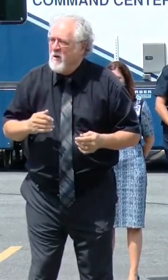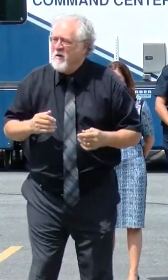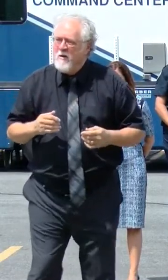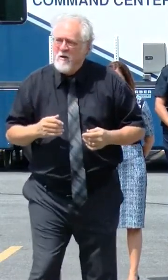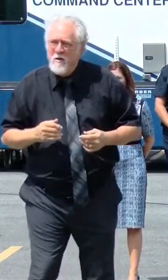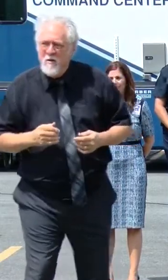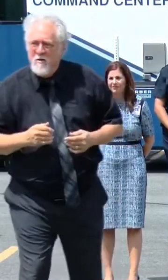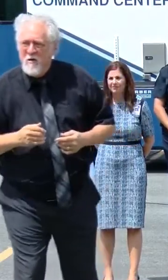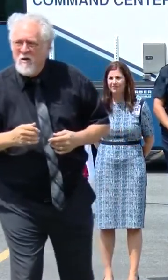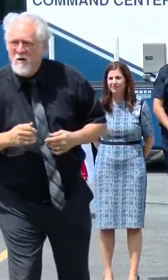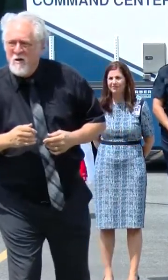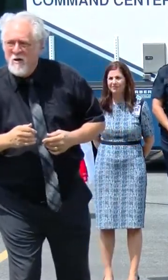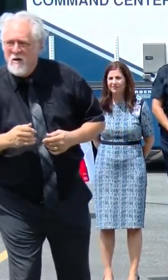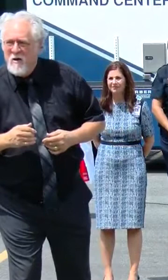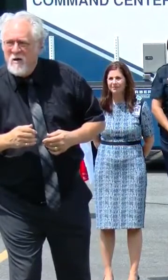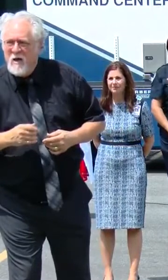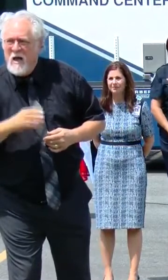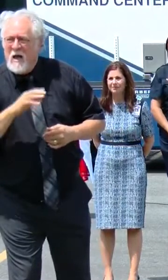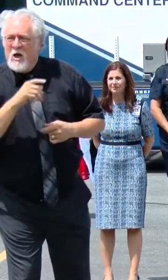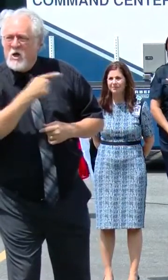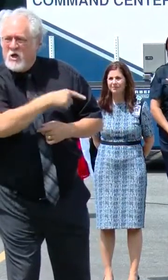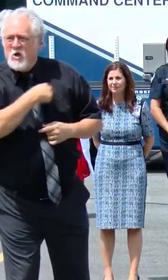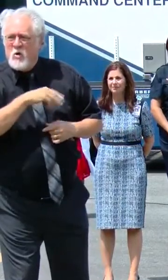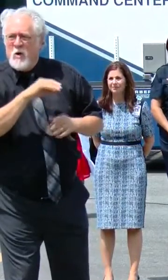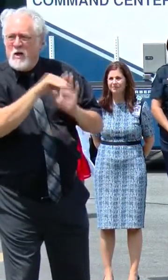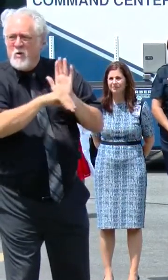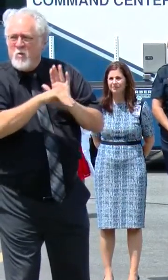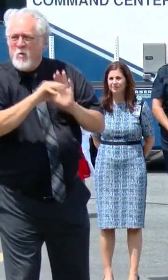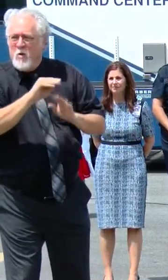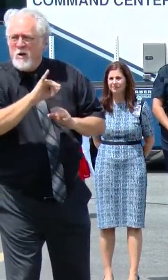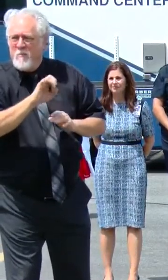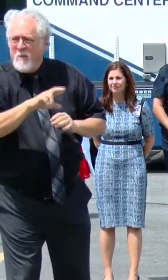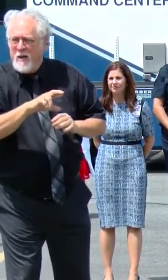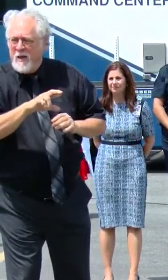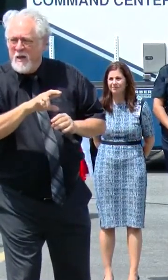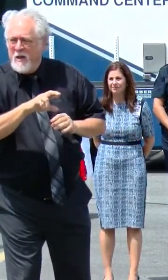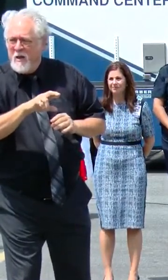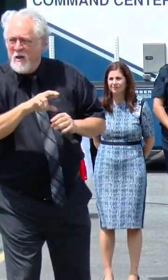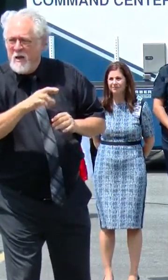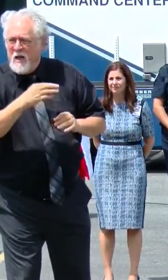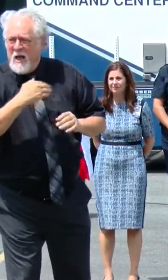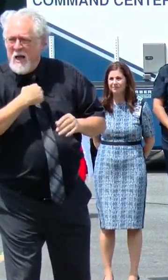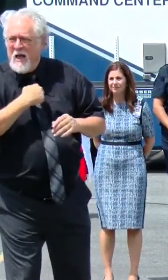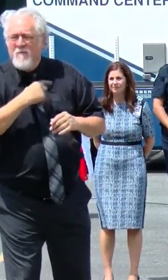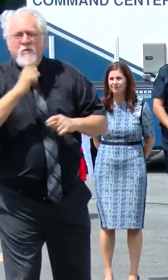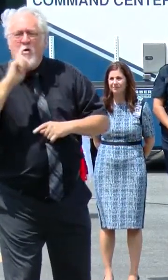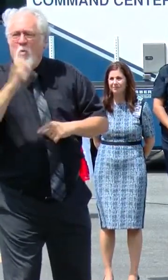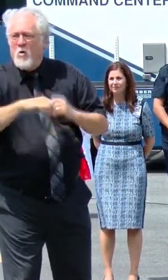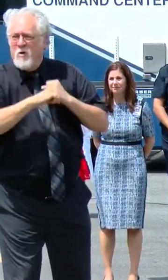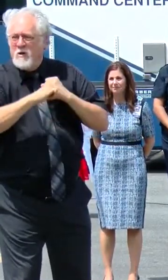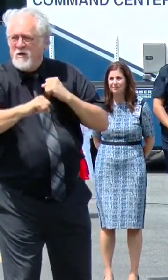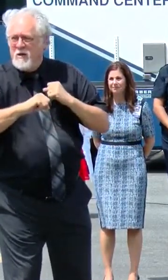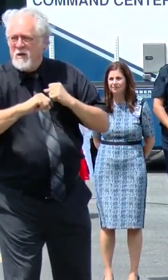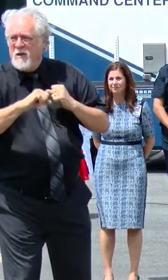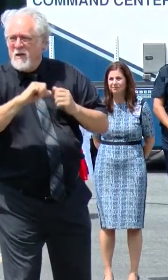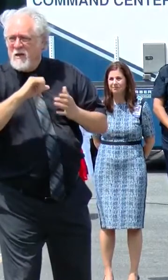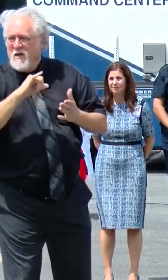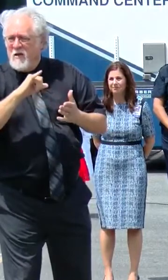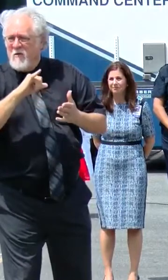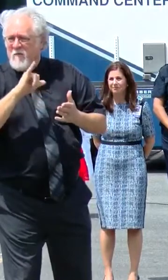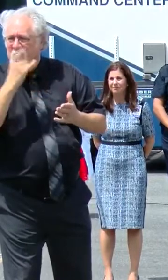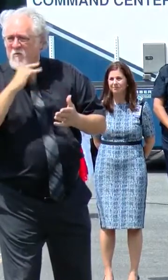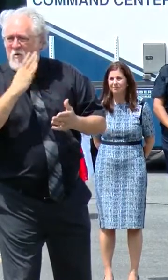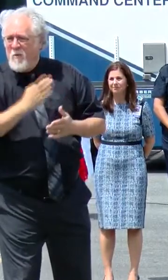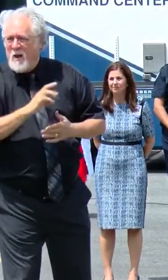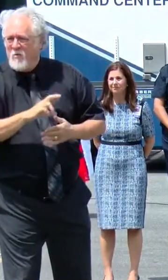Are you, the mayor of, front of the house or other quarter extended? Do you guys plan to do that for the city of